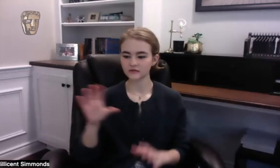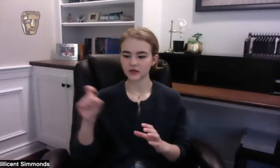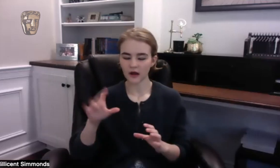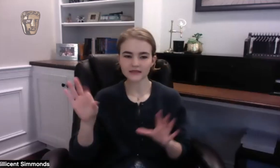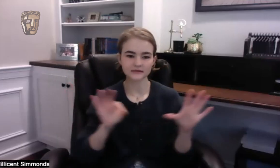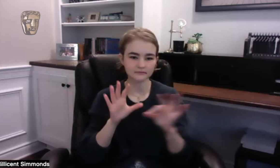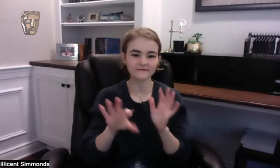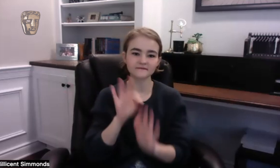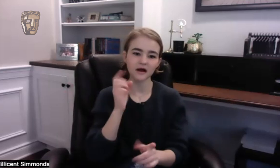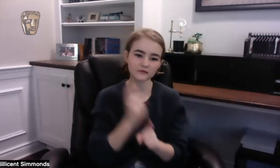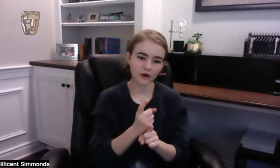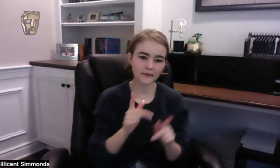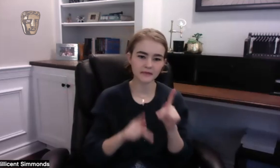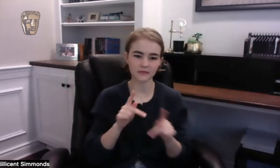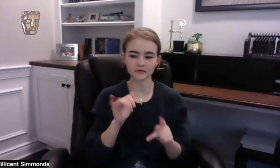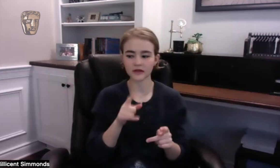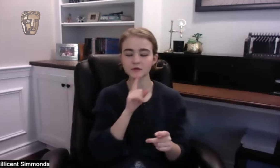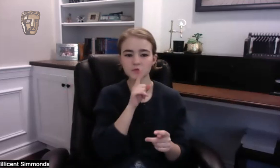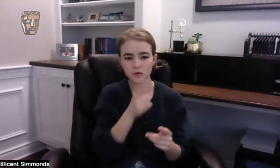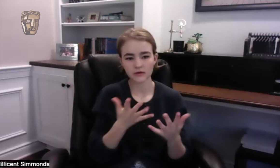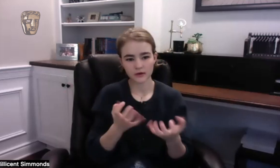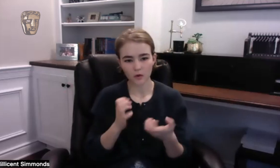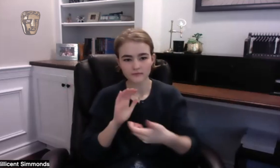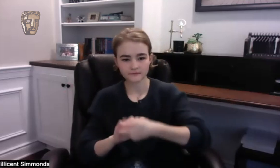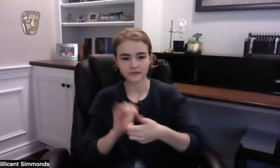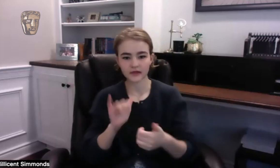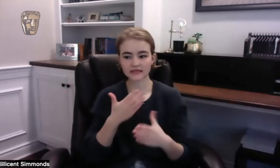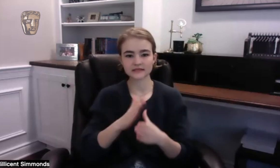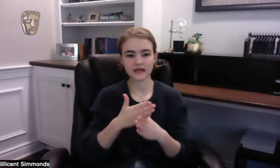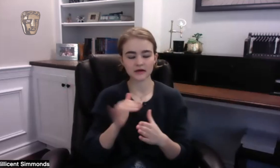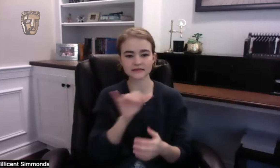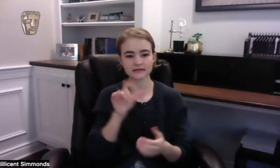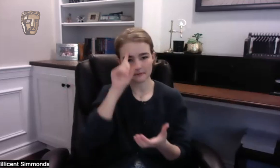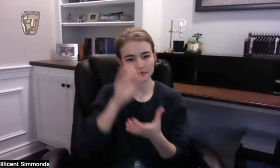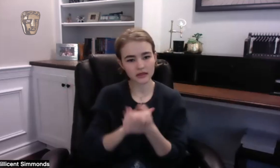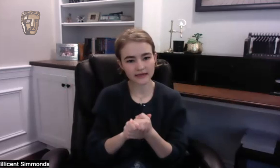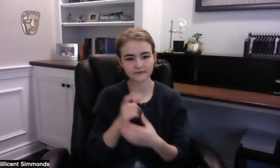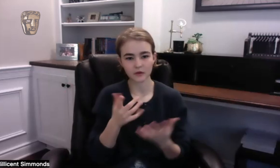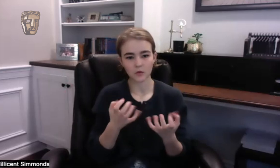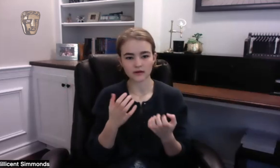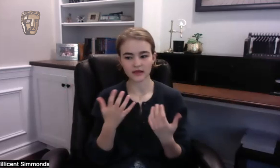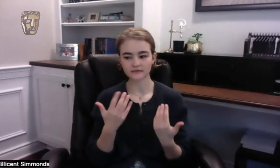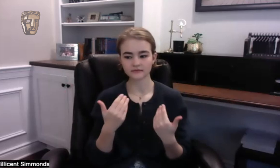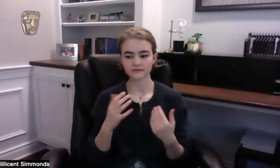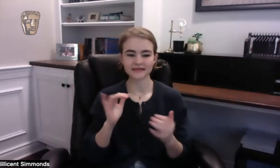a lot of moving parts uh there's a lot of things you need to get right there's a lot of collaborations you know I feel like